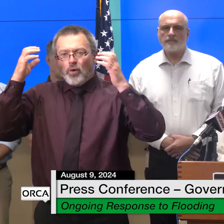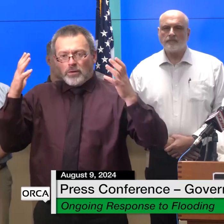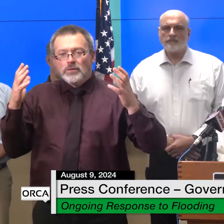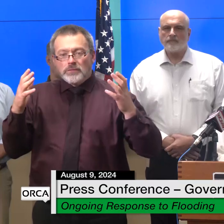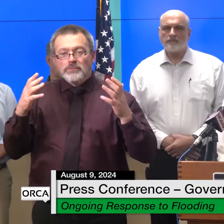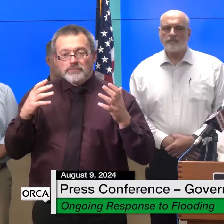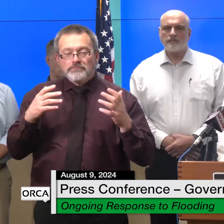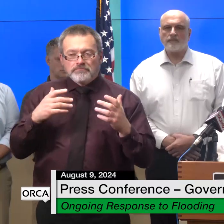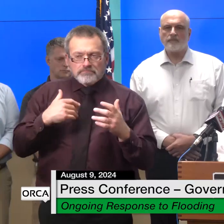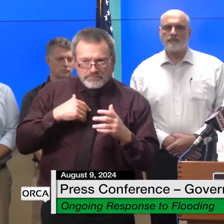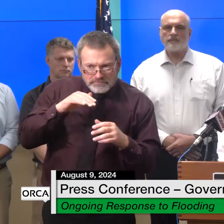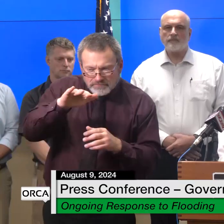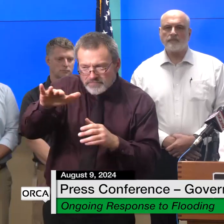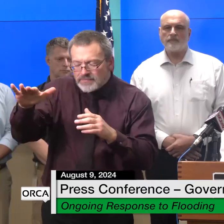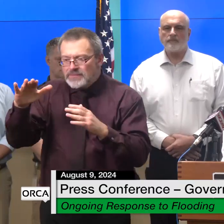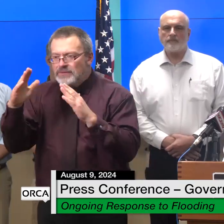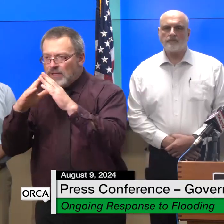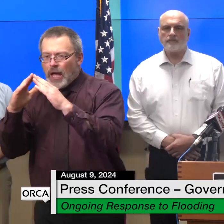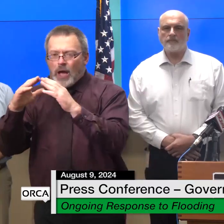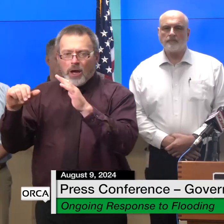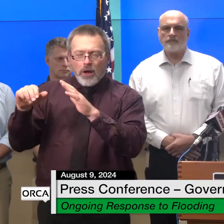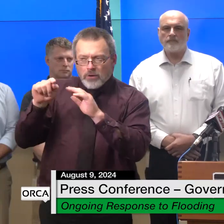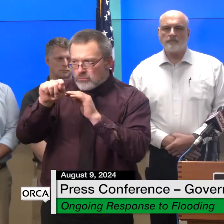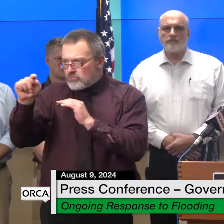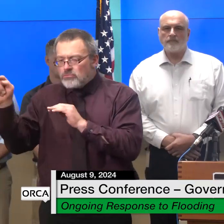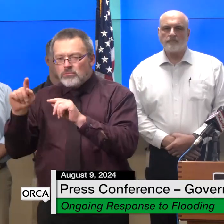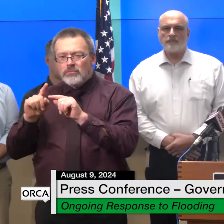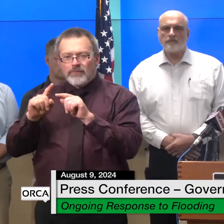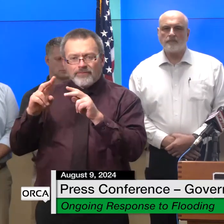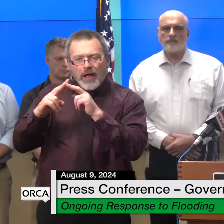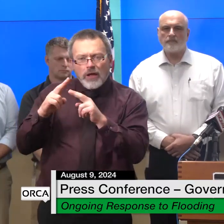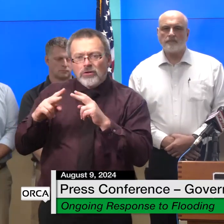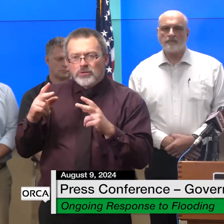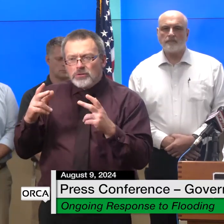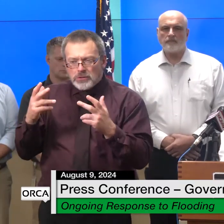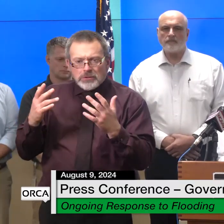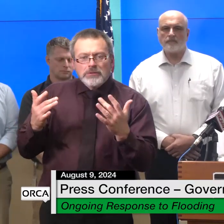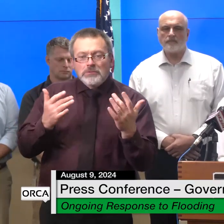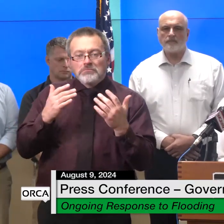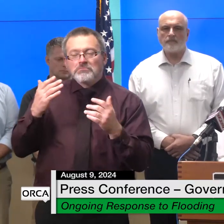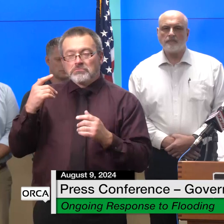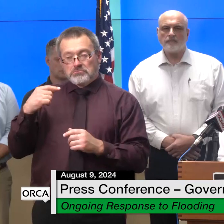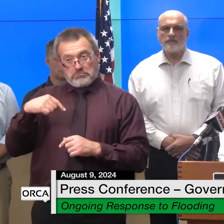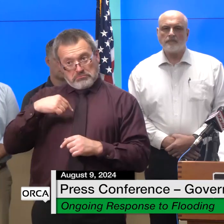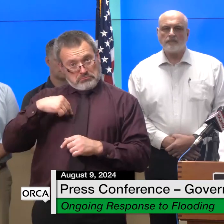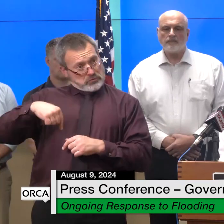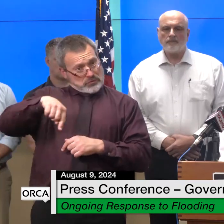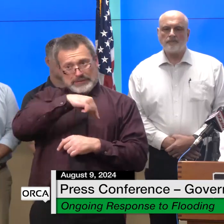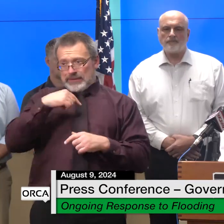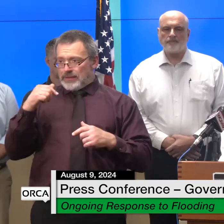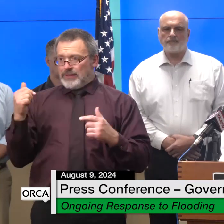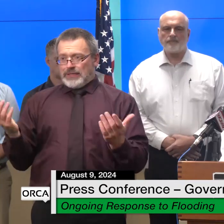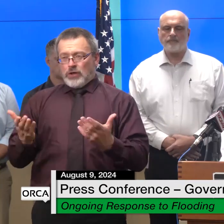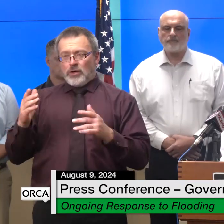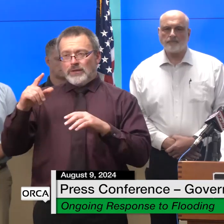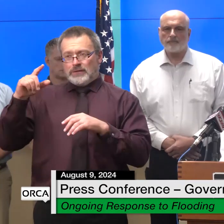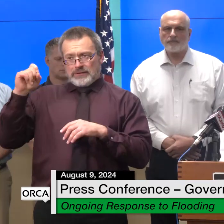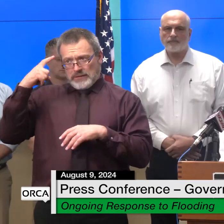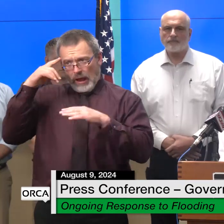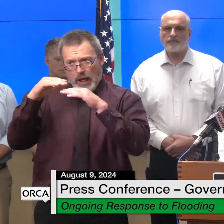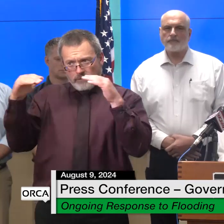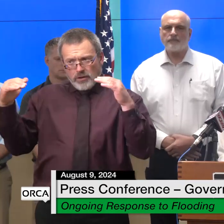we're taking some immediate steps at the state level at our emergency board meeting yesterday